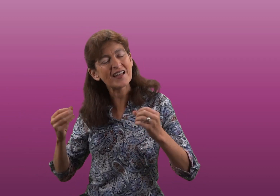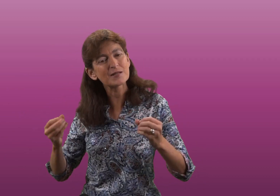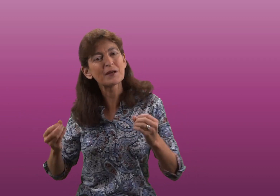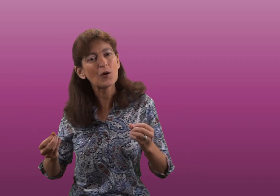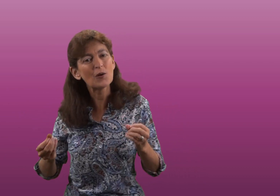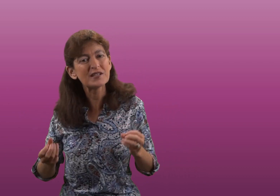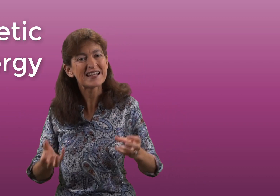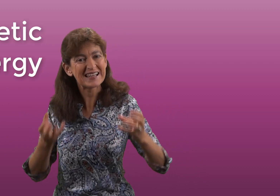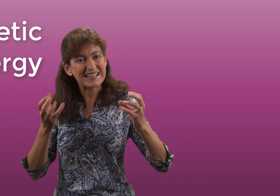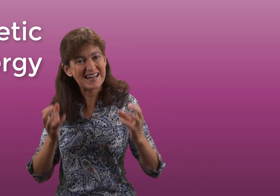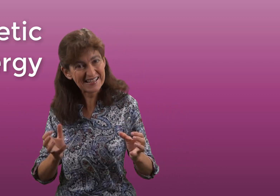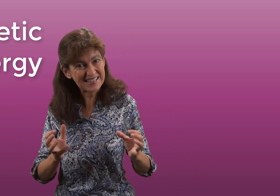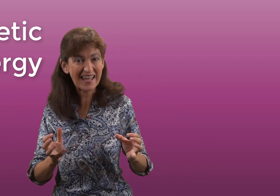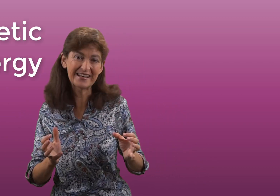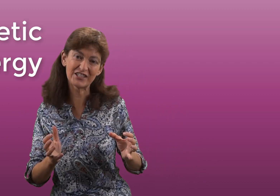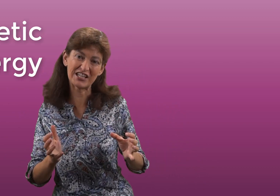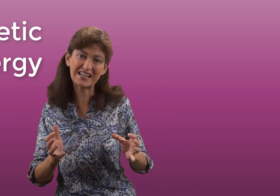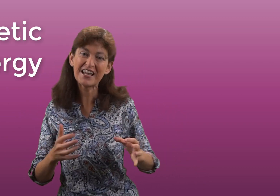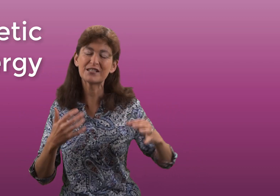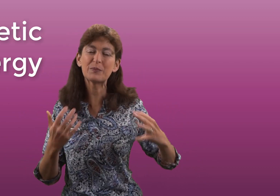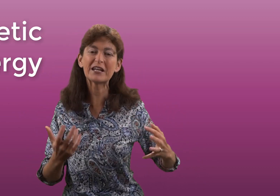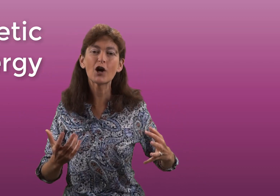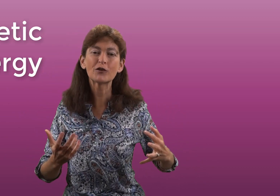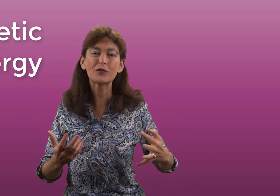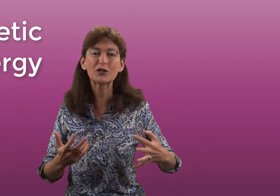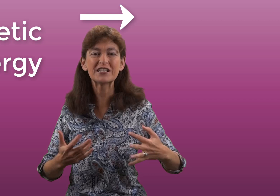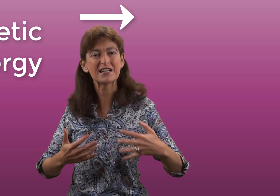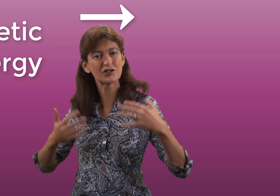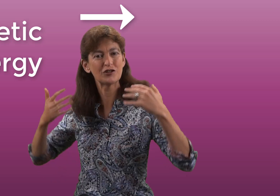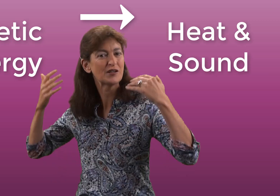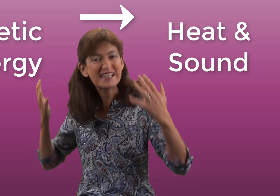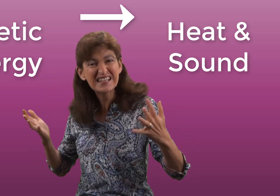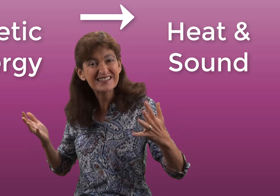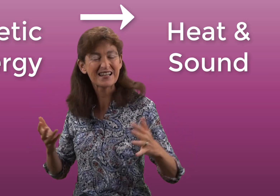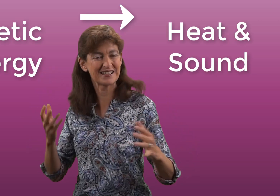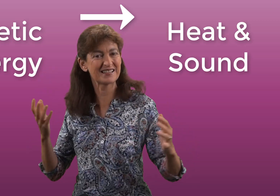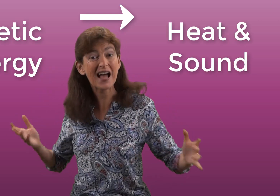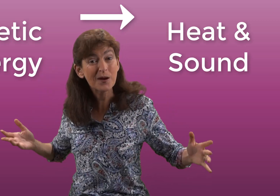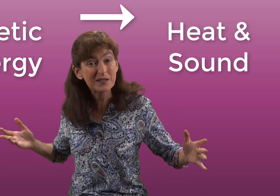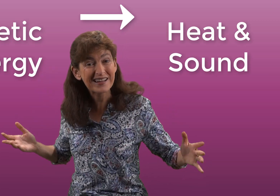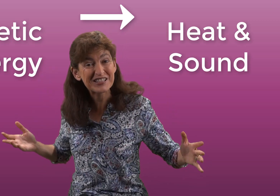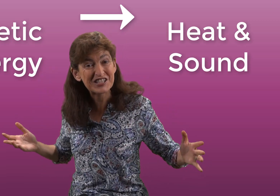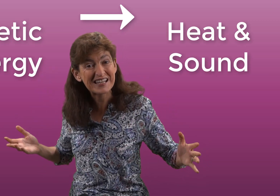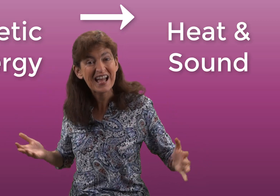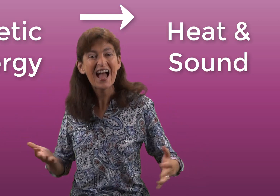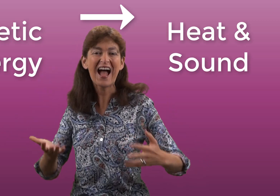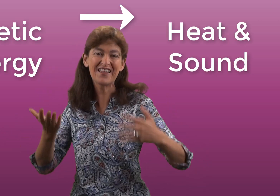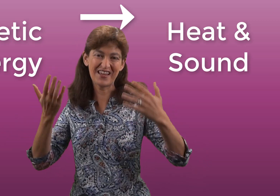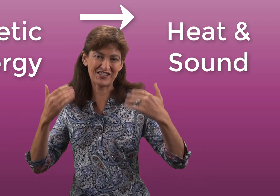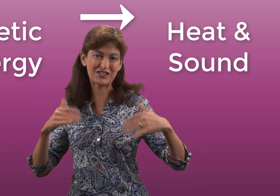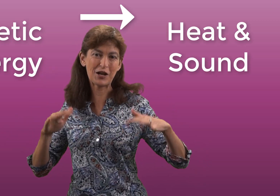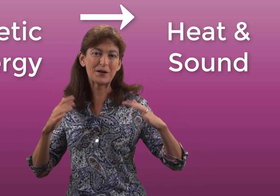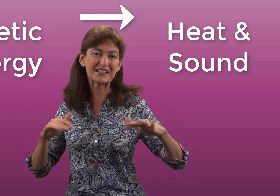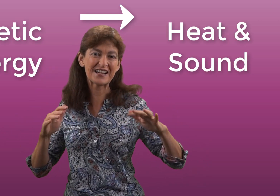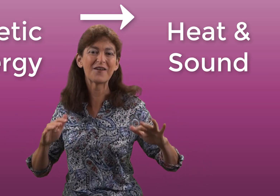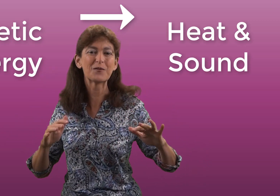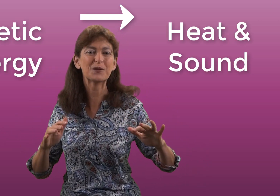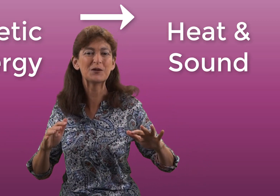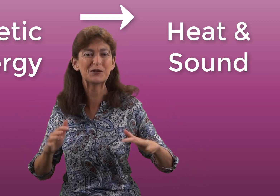that's because the kinetic energy is being converted into heat and sound energy and that's slowing down the balloon